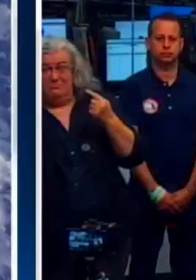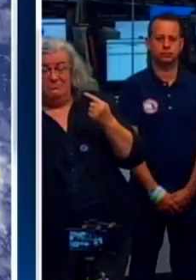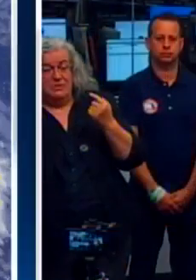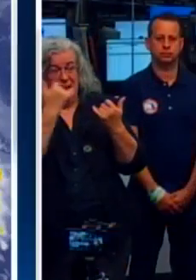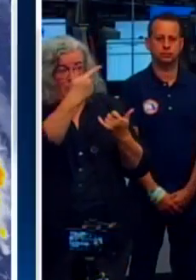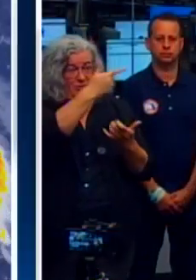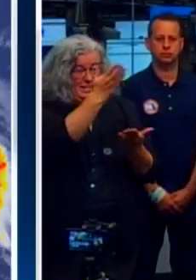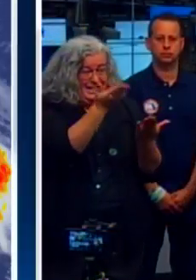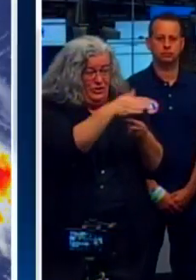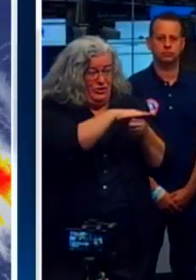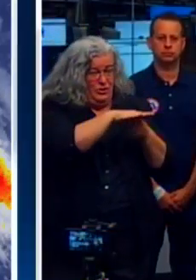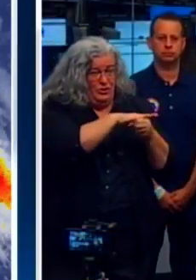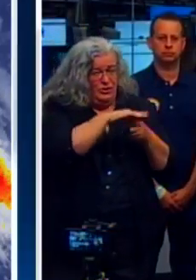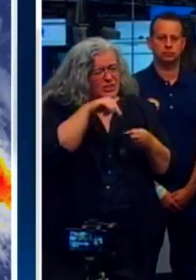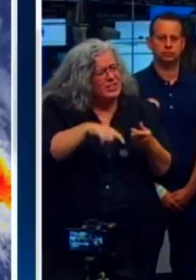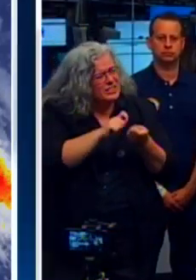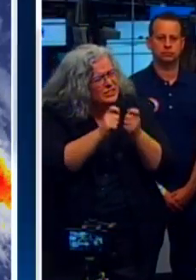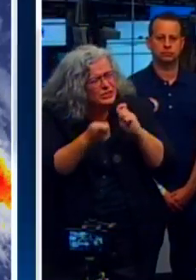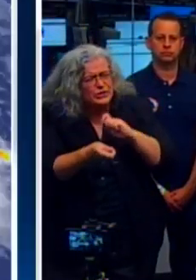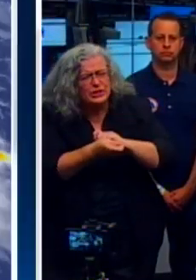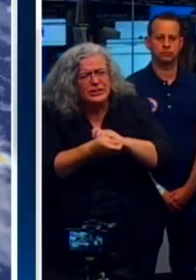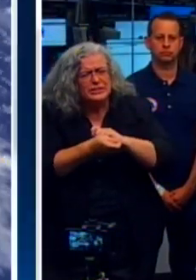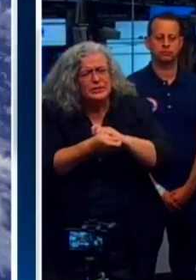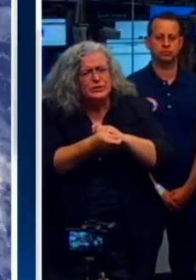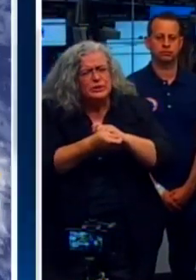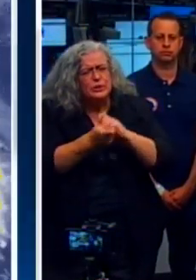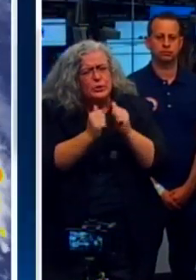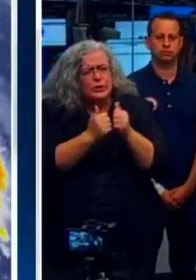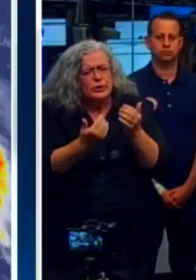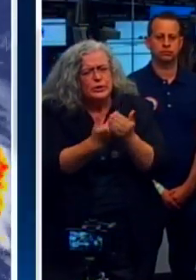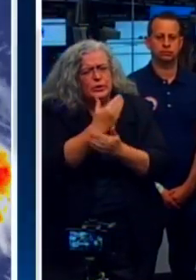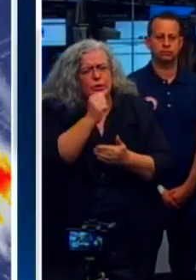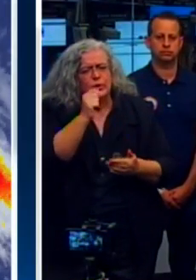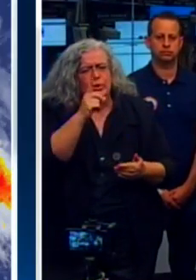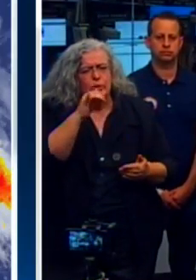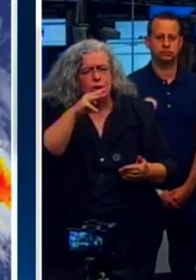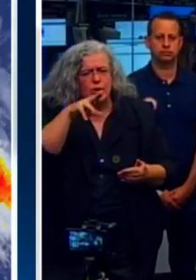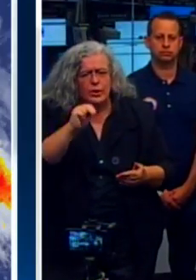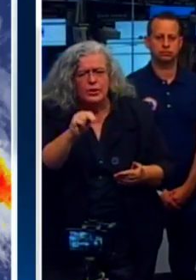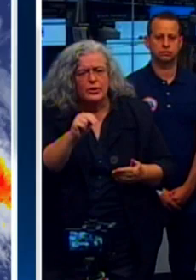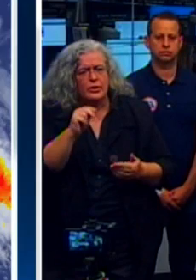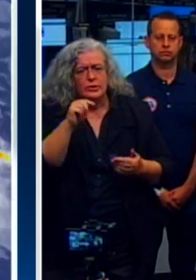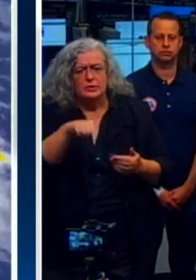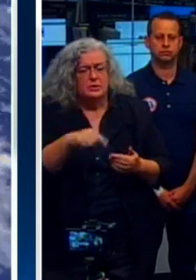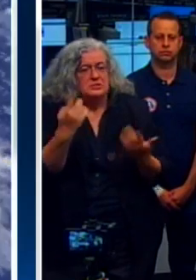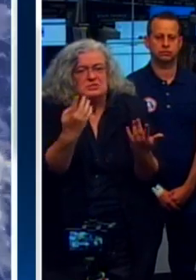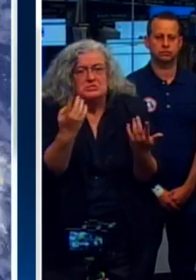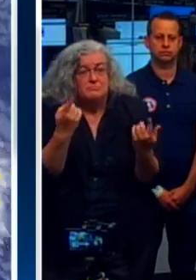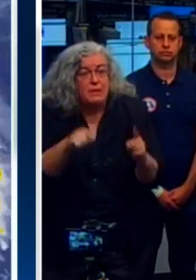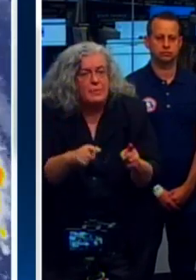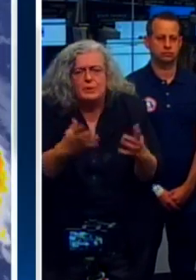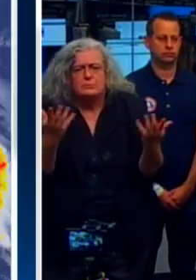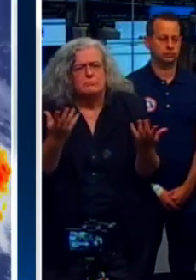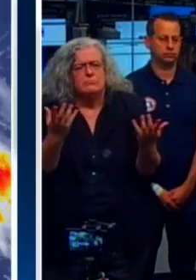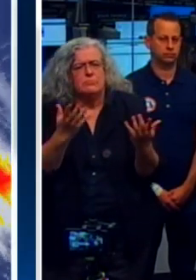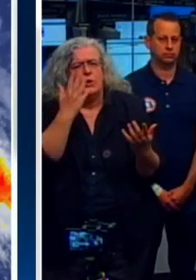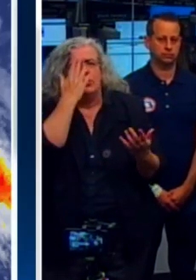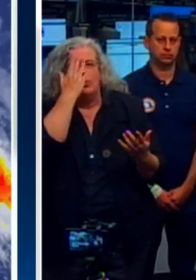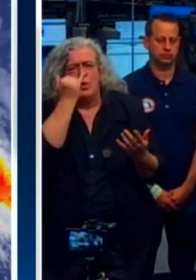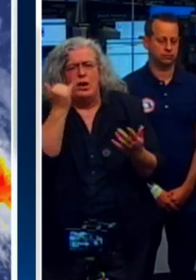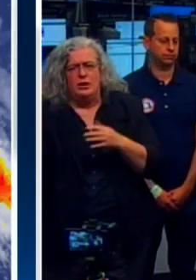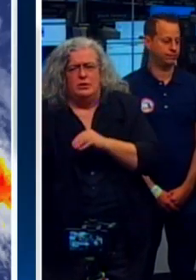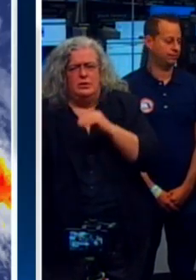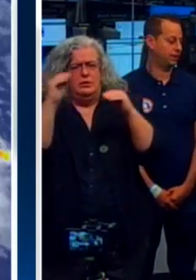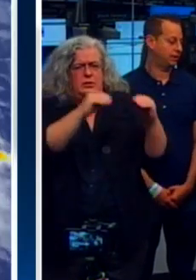Is this a change on your part with the new administration, or is this just happenstance, or is it a new approach,